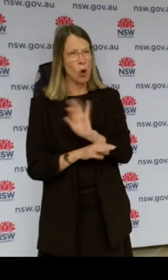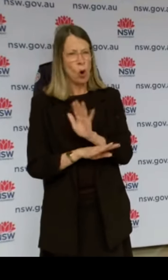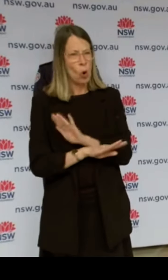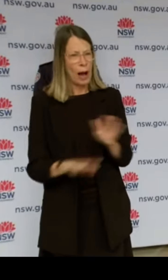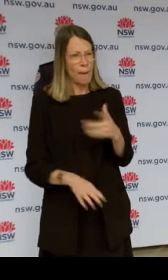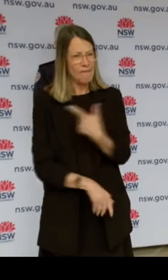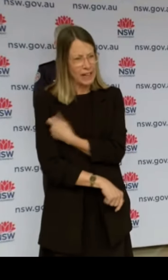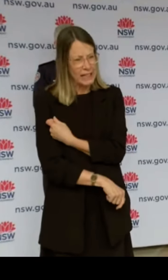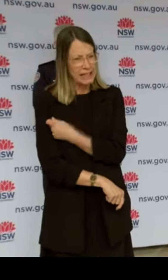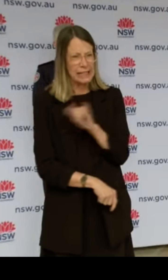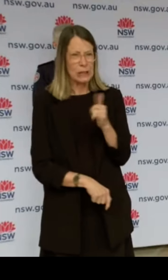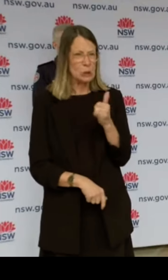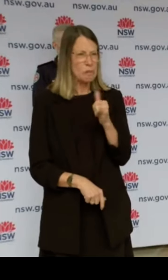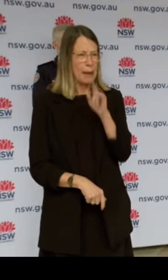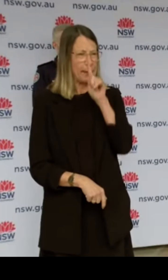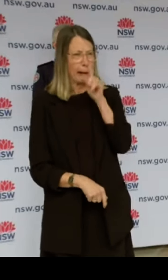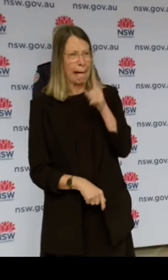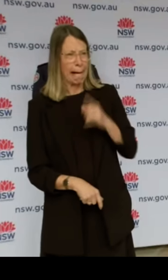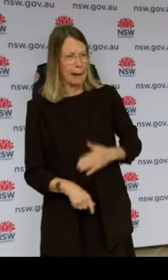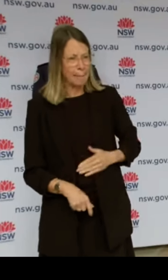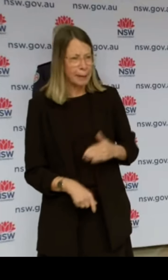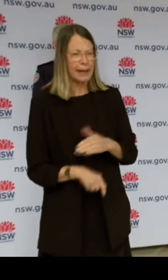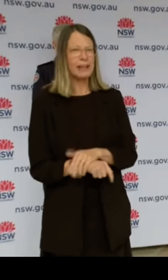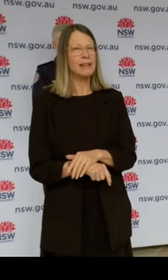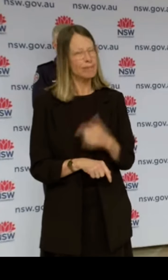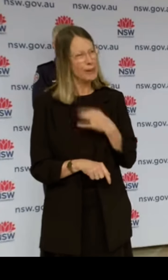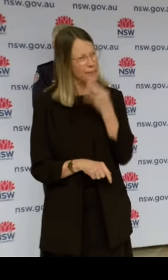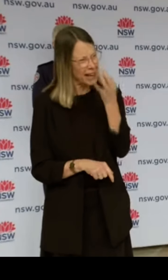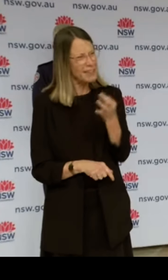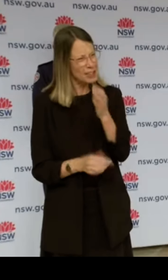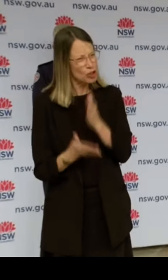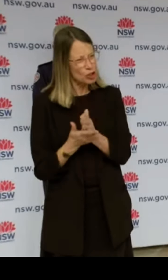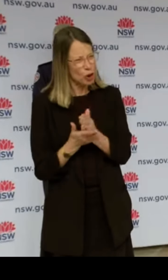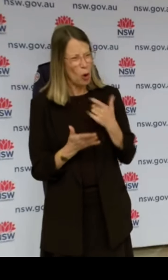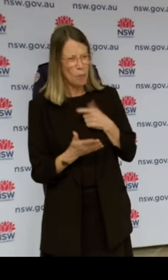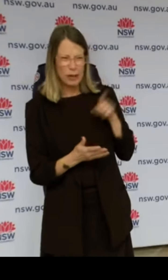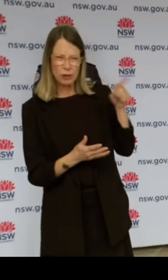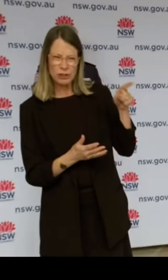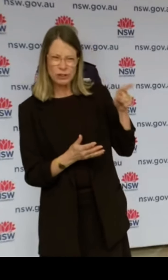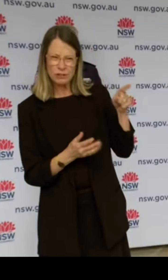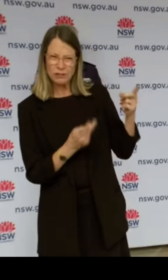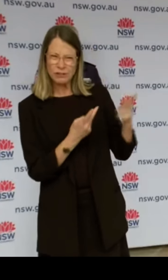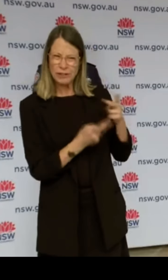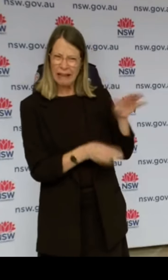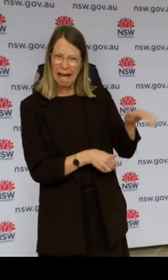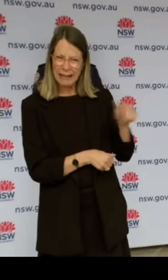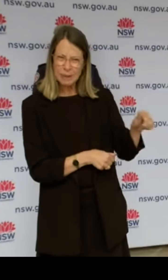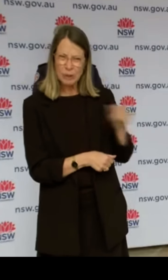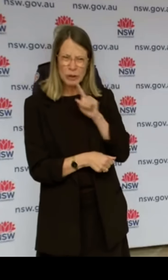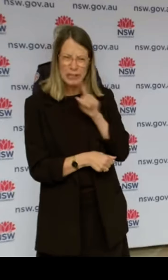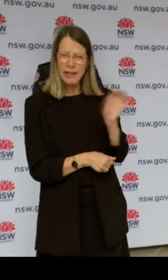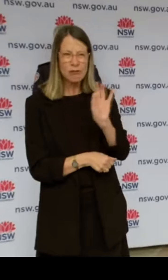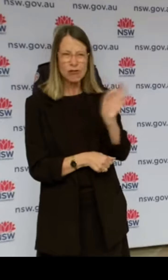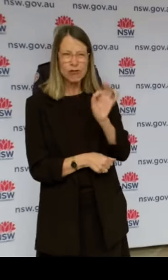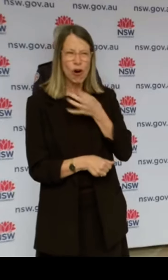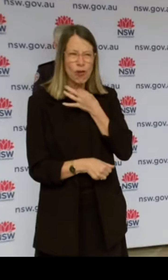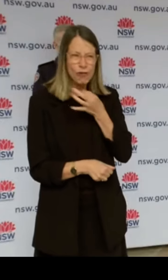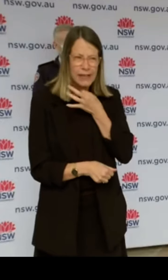I haven't heard of that but if they have then just ask whether they have been made aware of the information that comes from that particular centre.